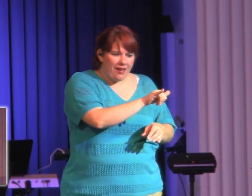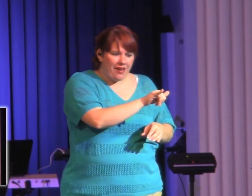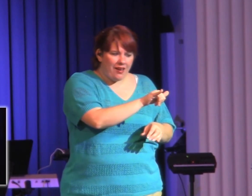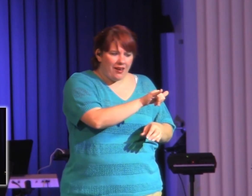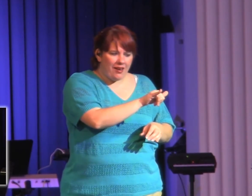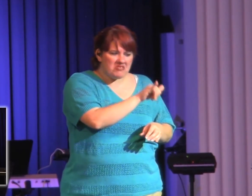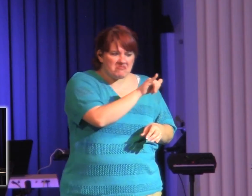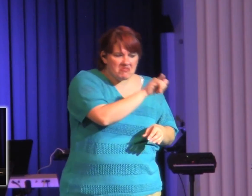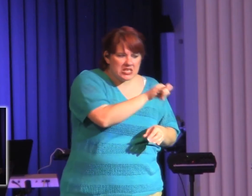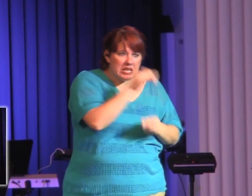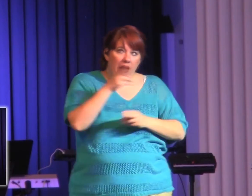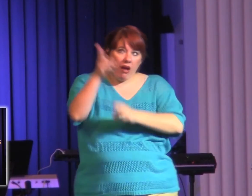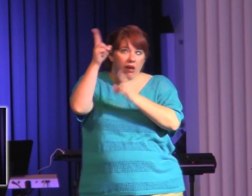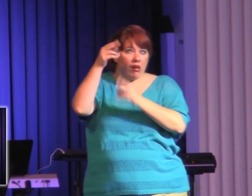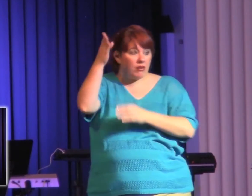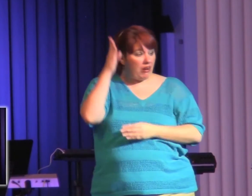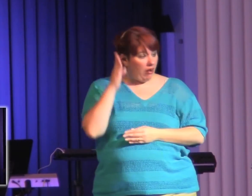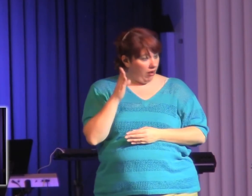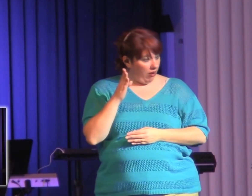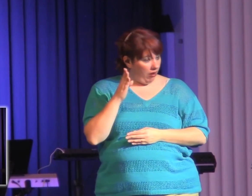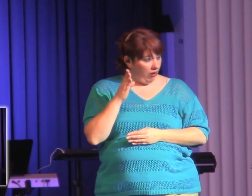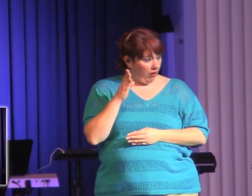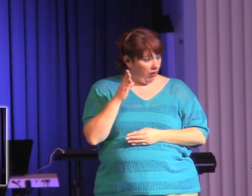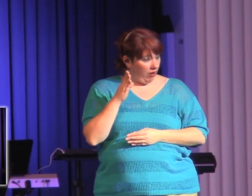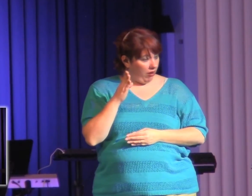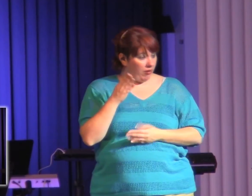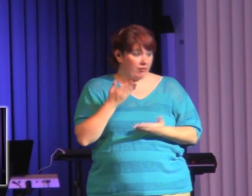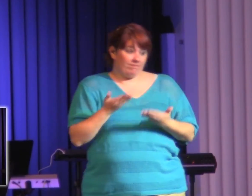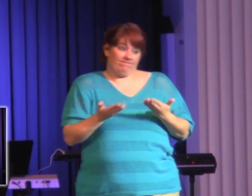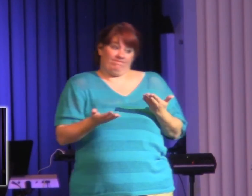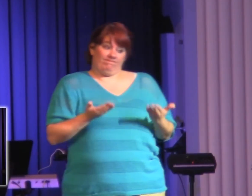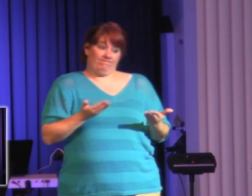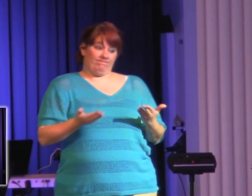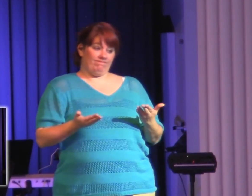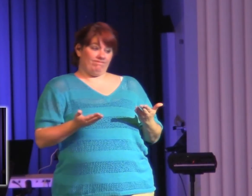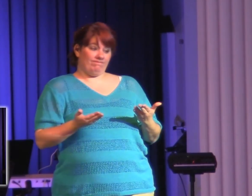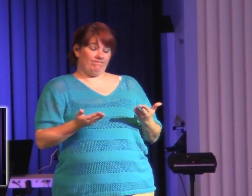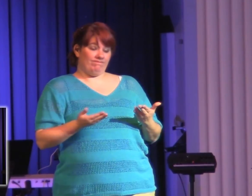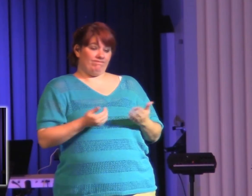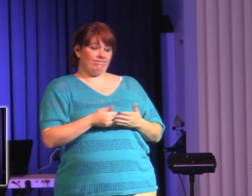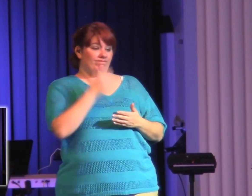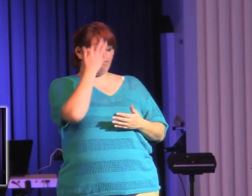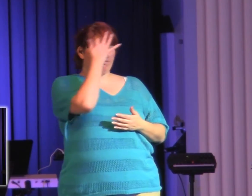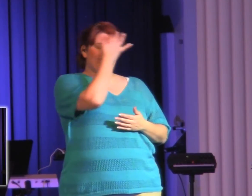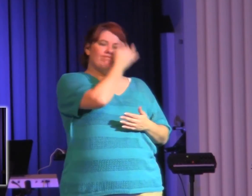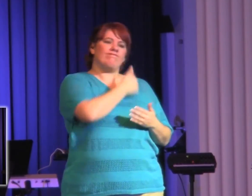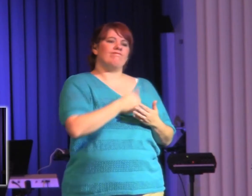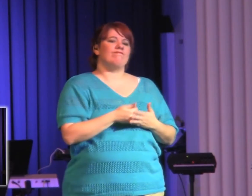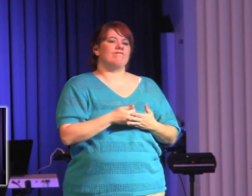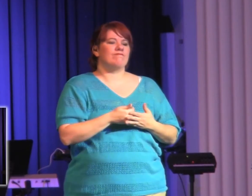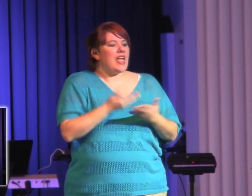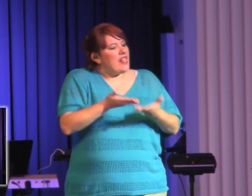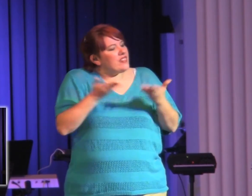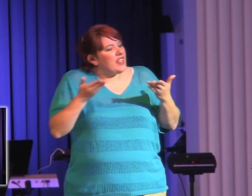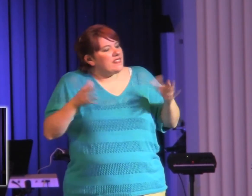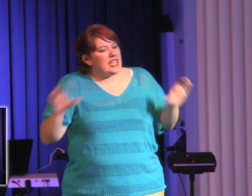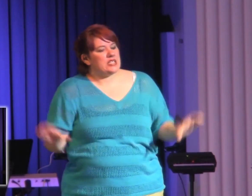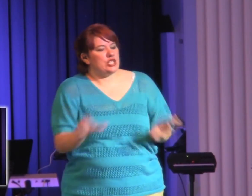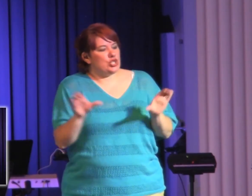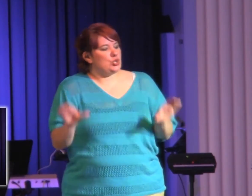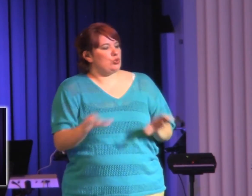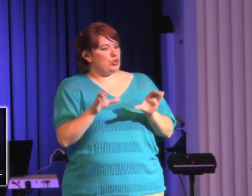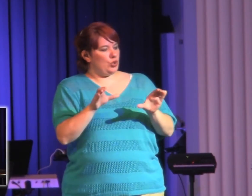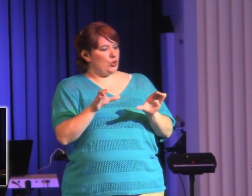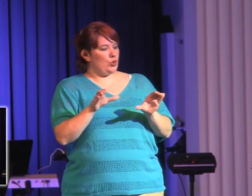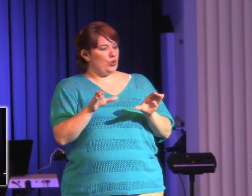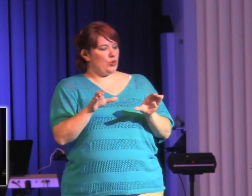things, but it's really who you are when nobody else is looking that is really telling us who you are as far as whether or not you're living out